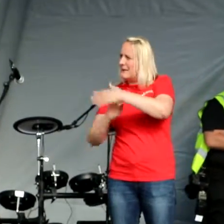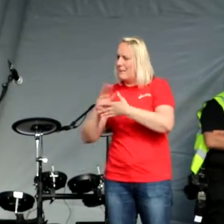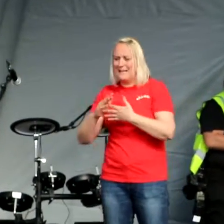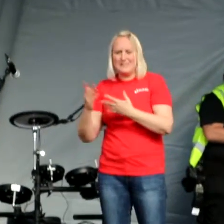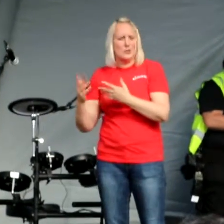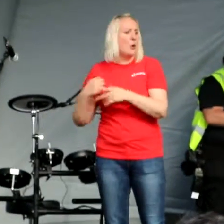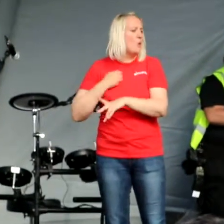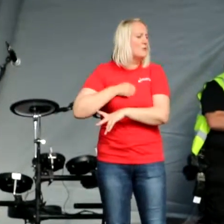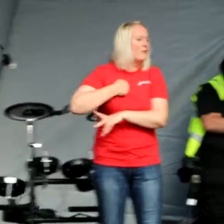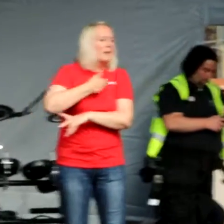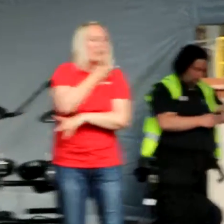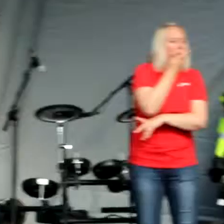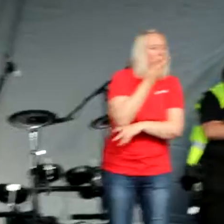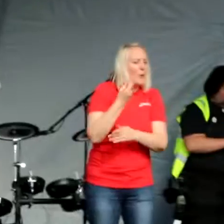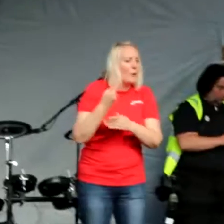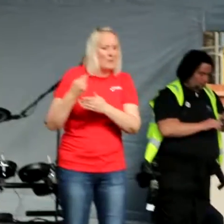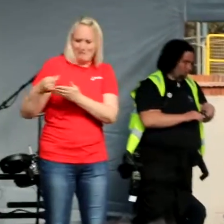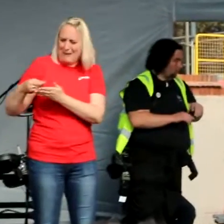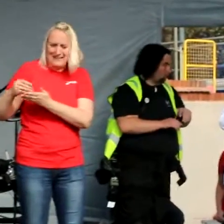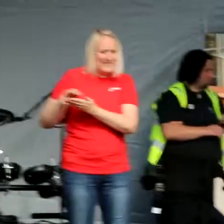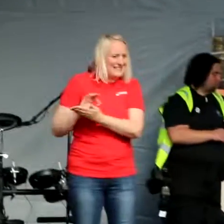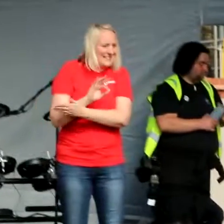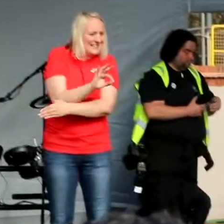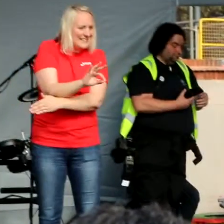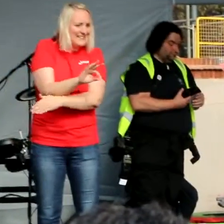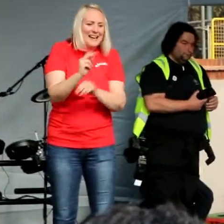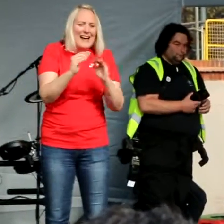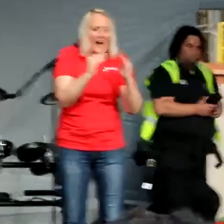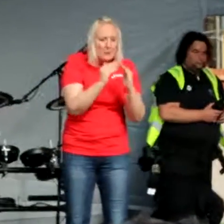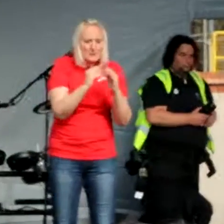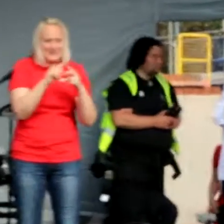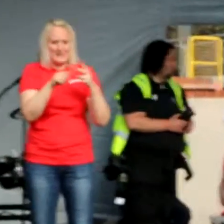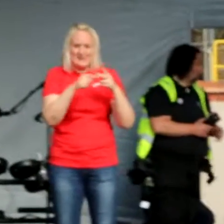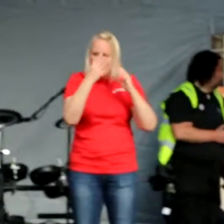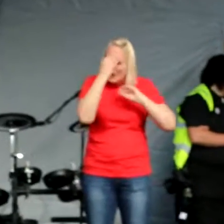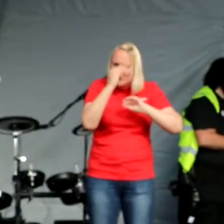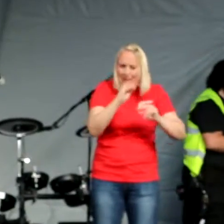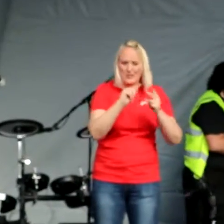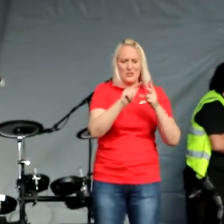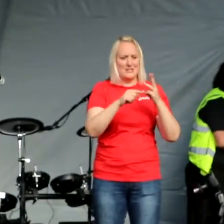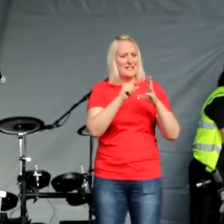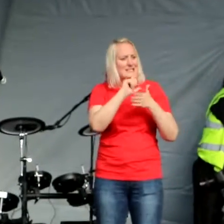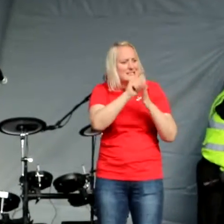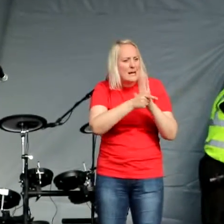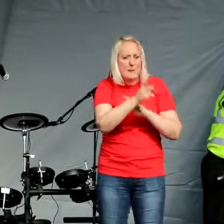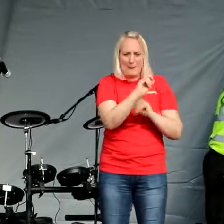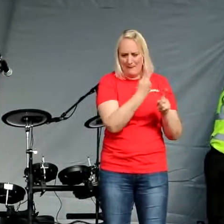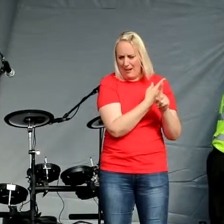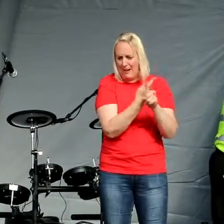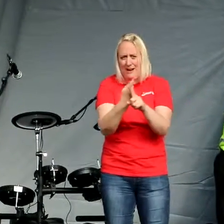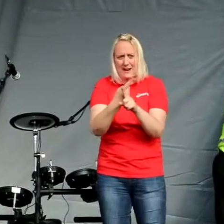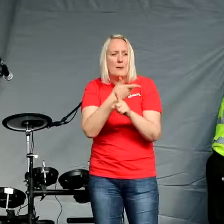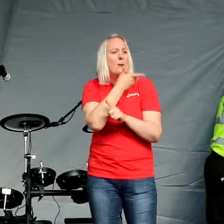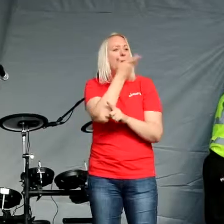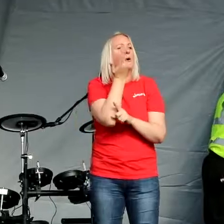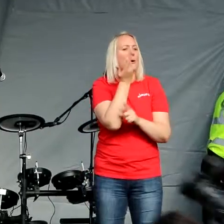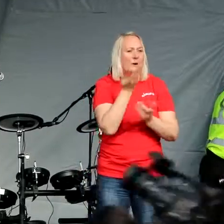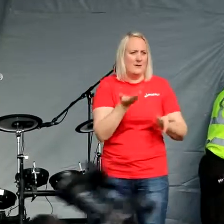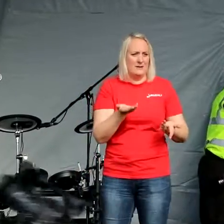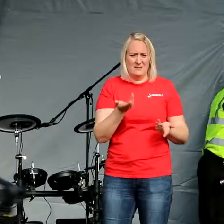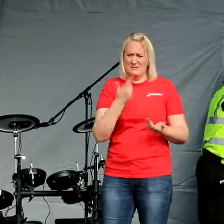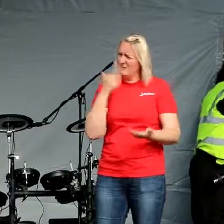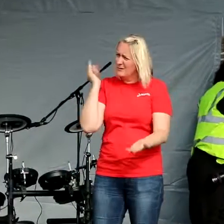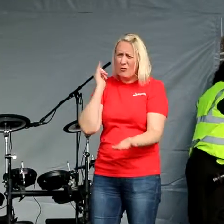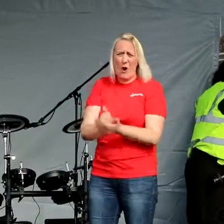for council housing. We don't have money for education. We don't have money for disabled people. We don't have money for those things. That is